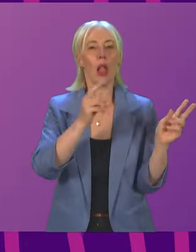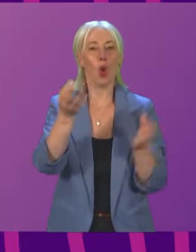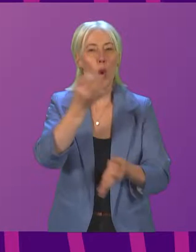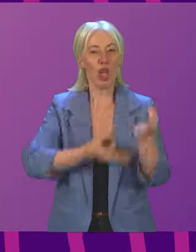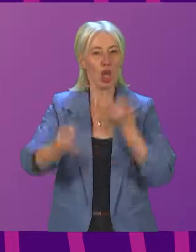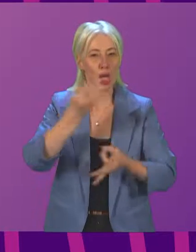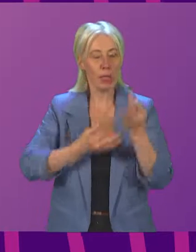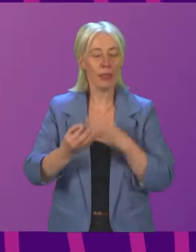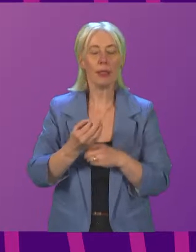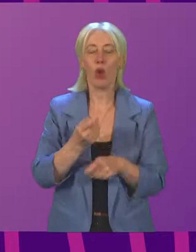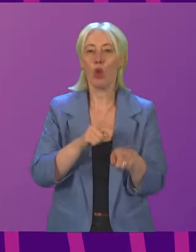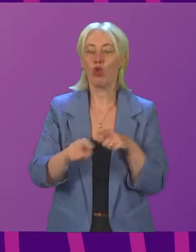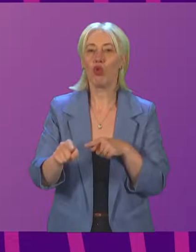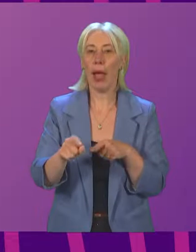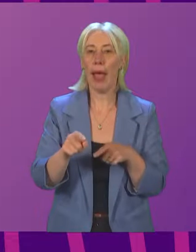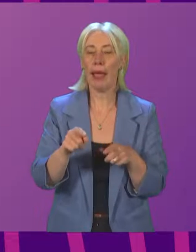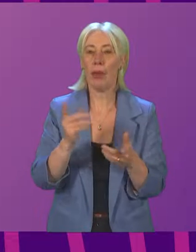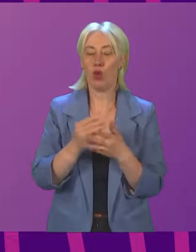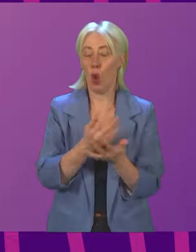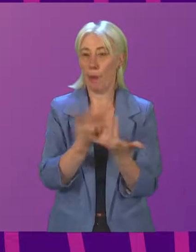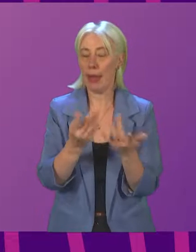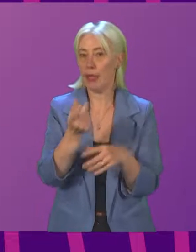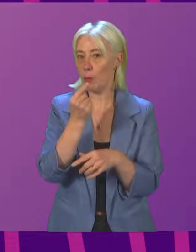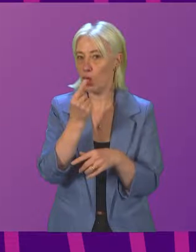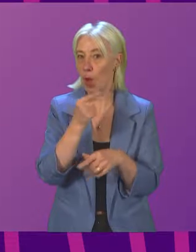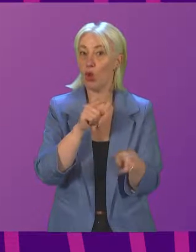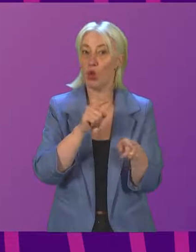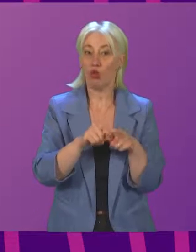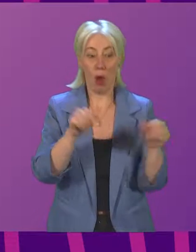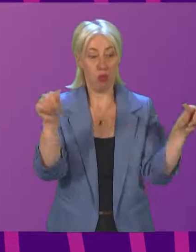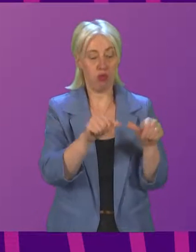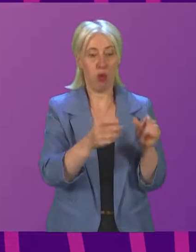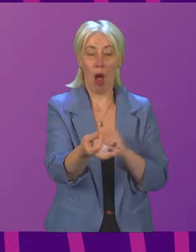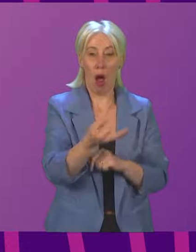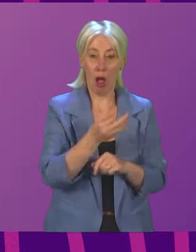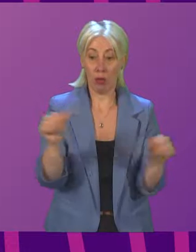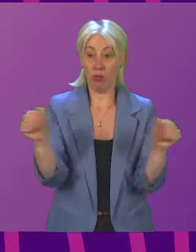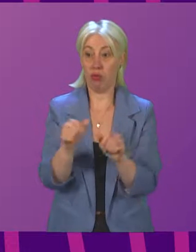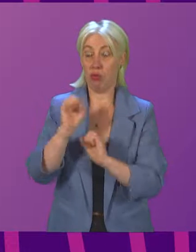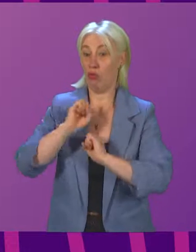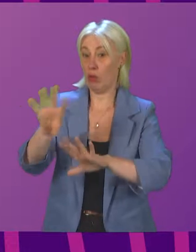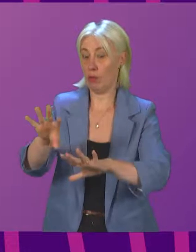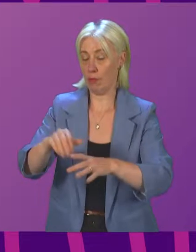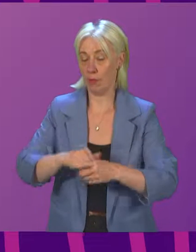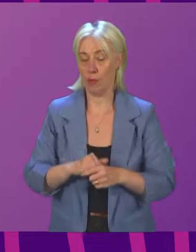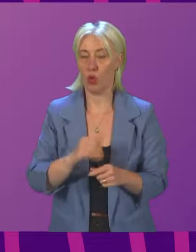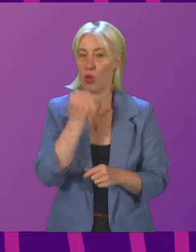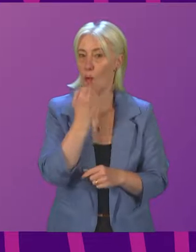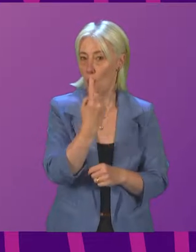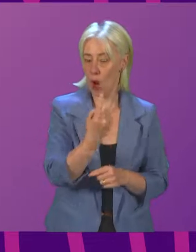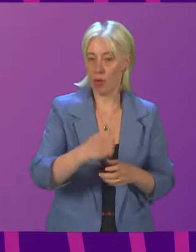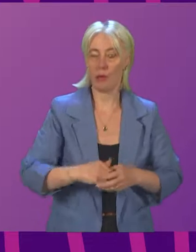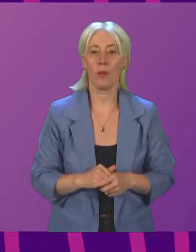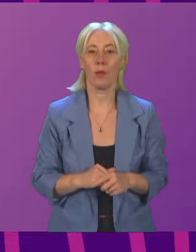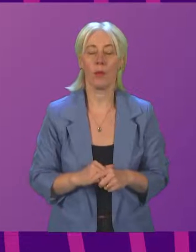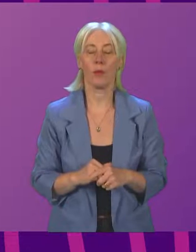questions as possible, short and succinct questions and responses would be appreciated. I call it question number one, Katie Clarke. Thank you,